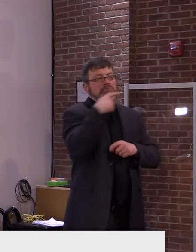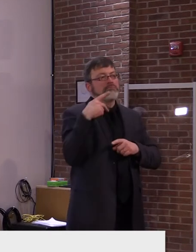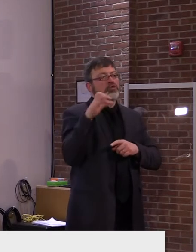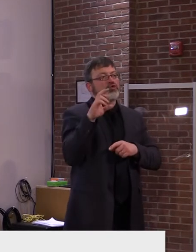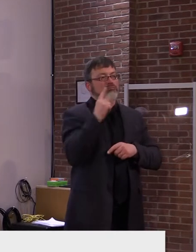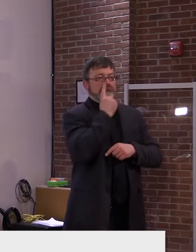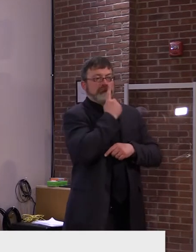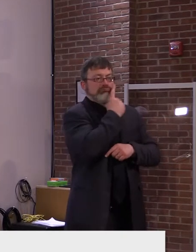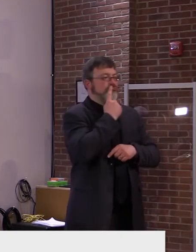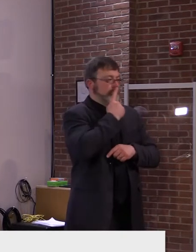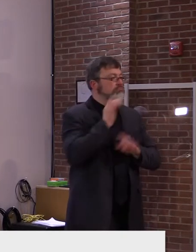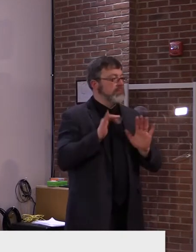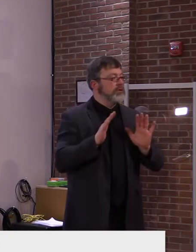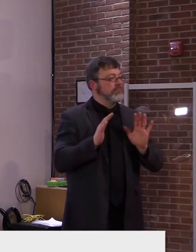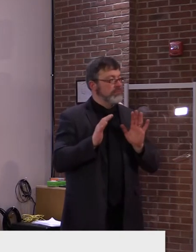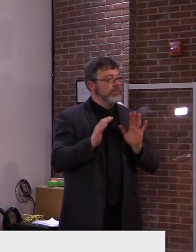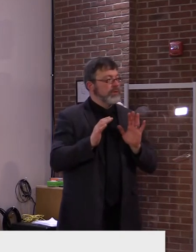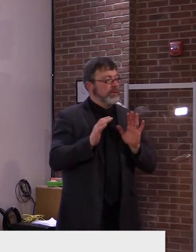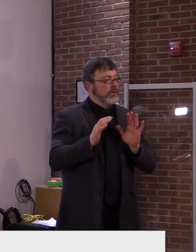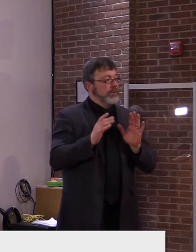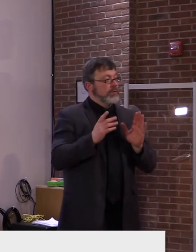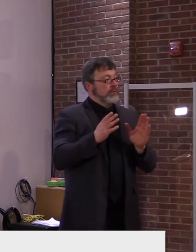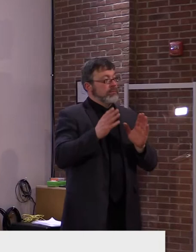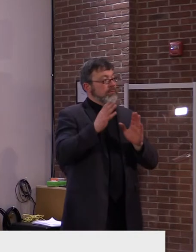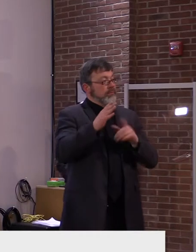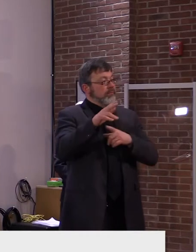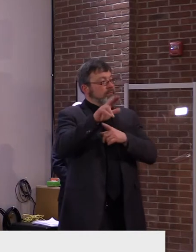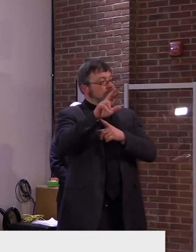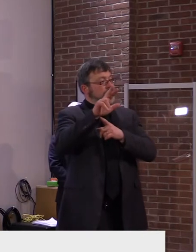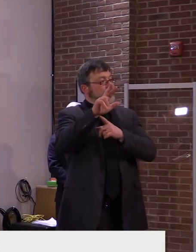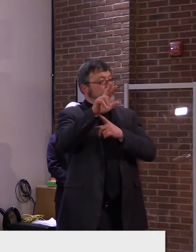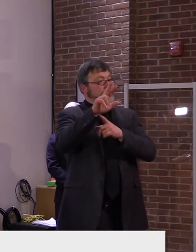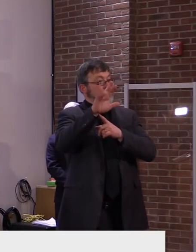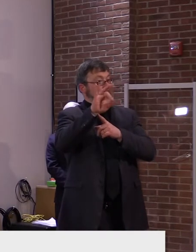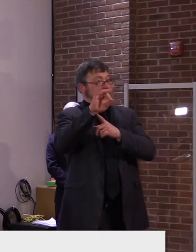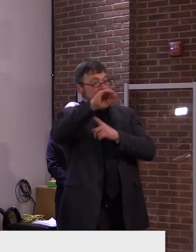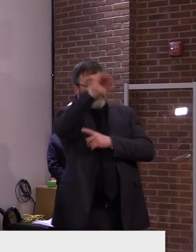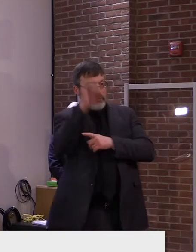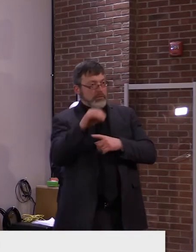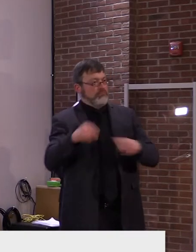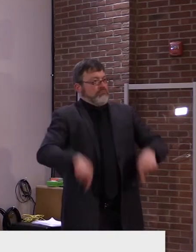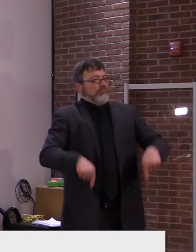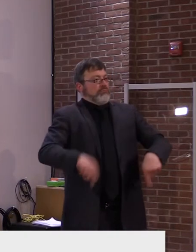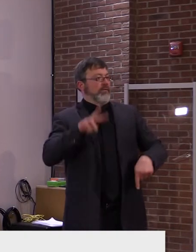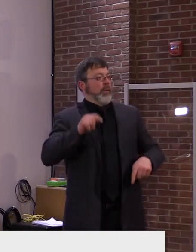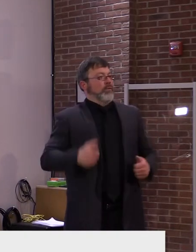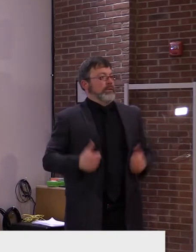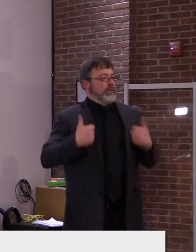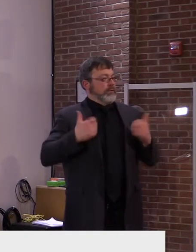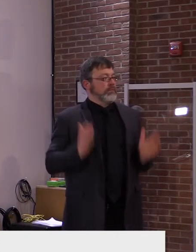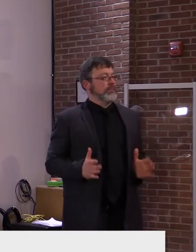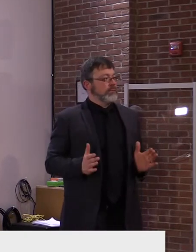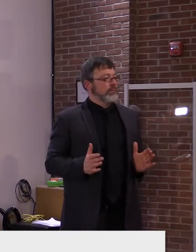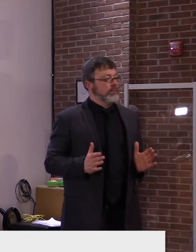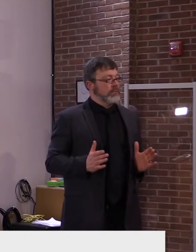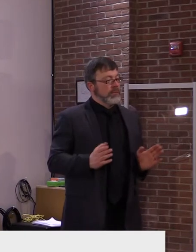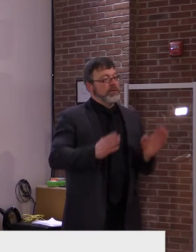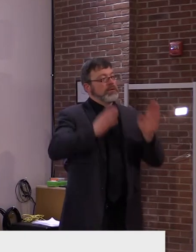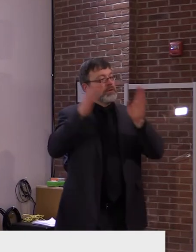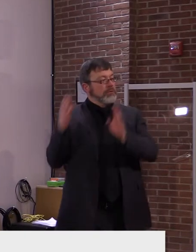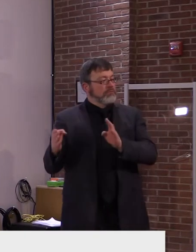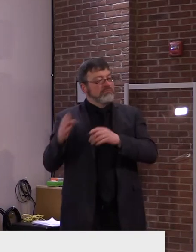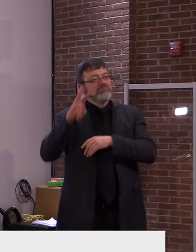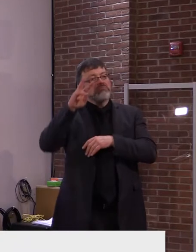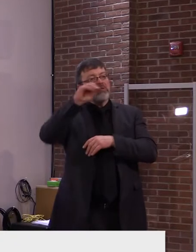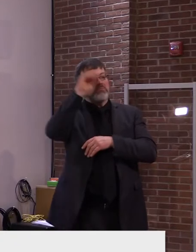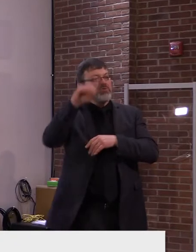38% had a Vermont address, 62% were from outside of Vermont. Bromley was a great partner in